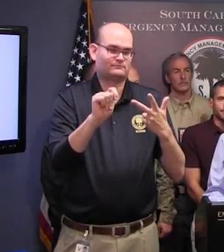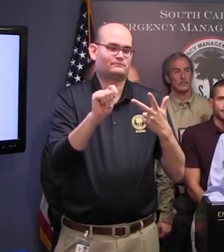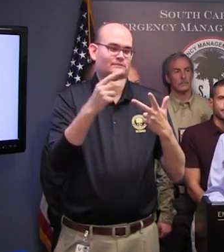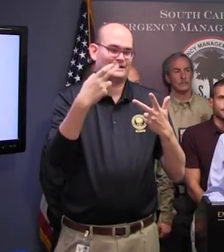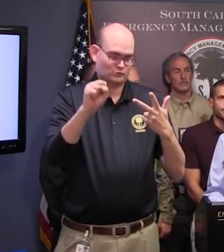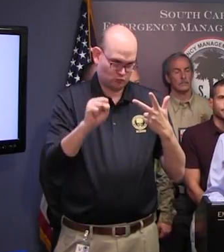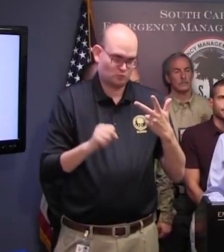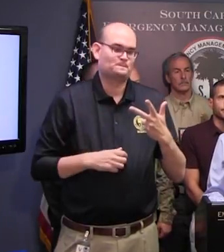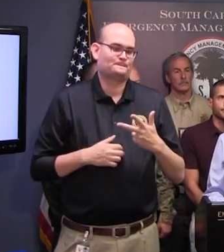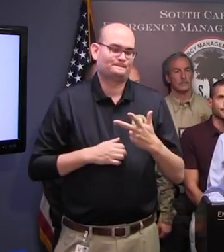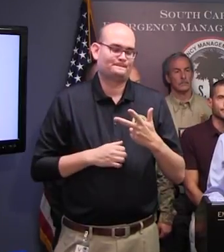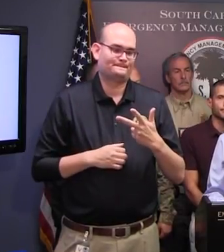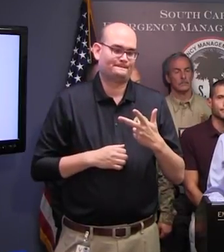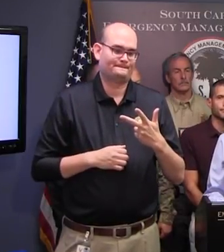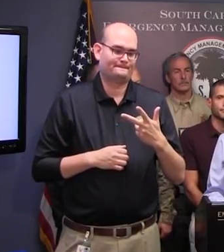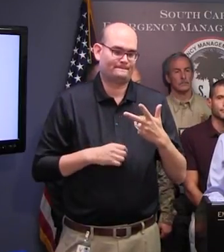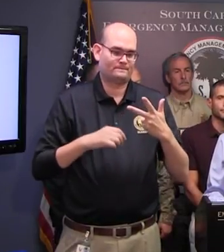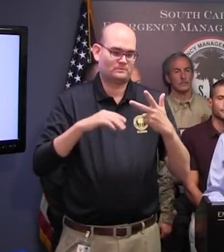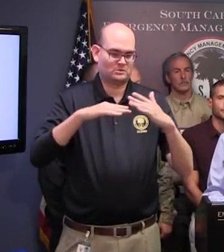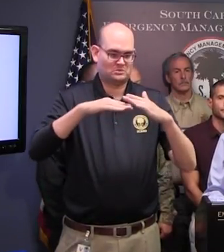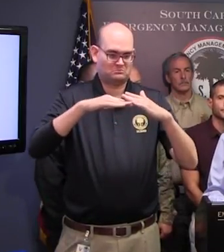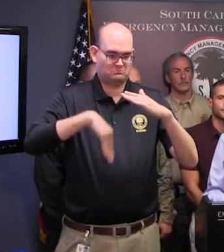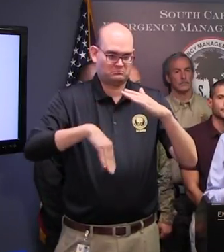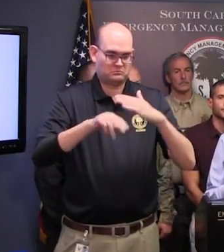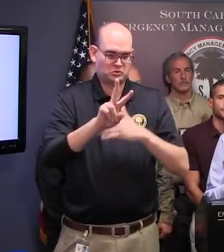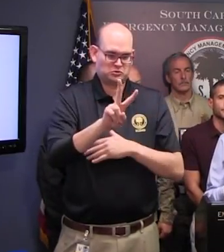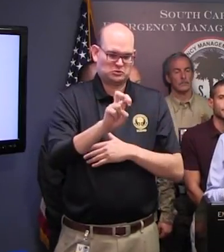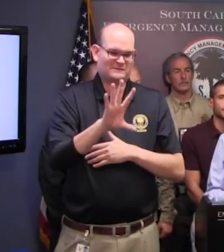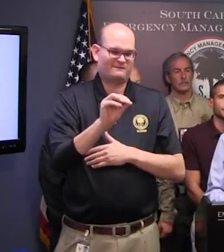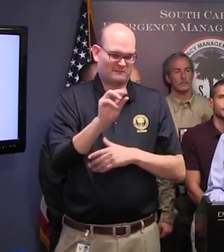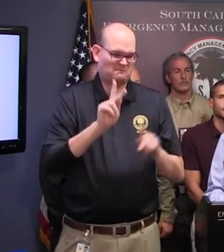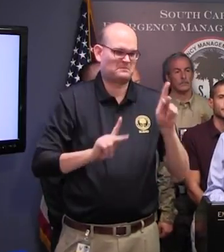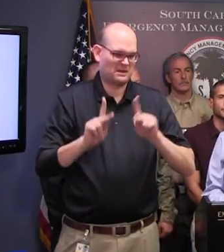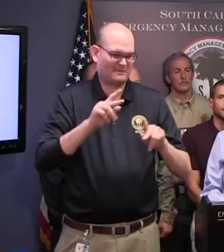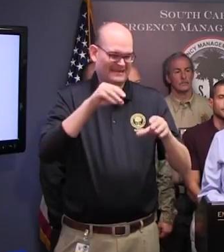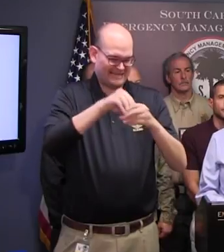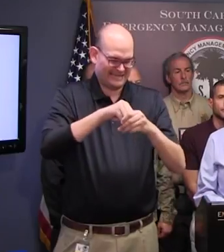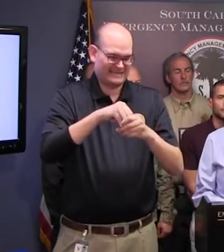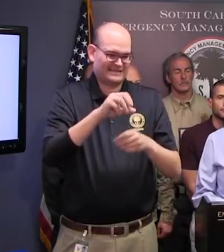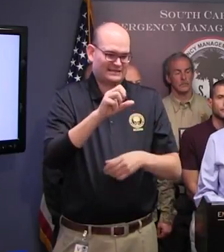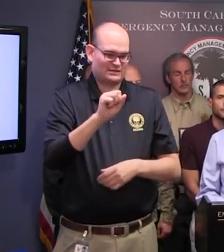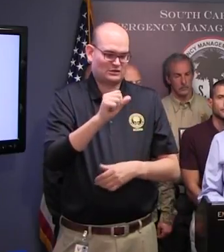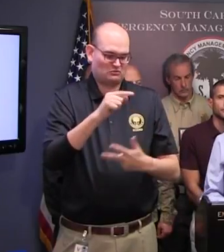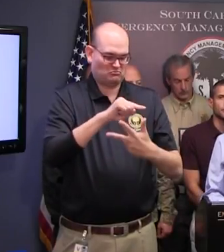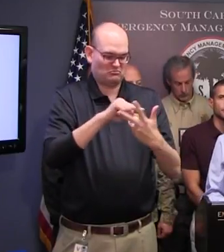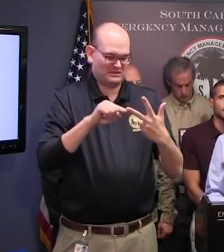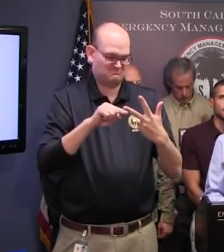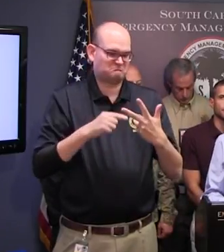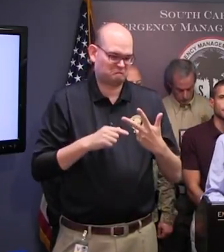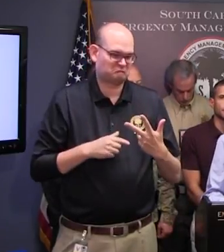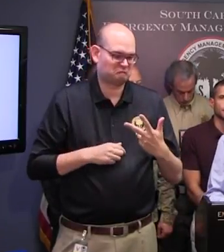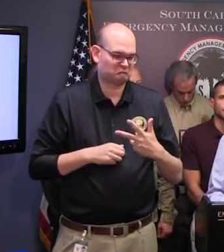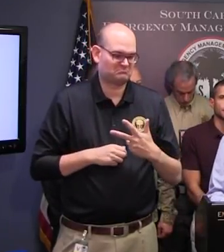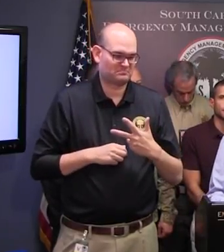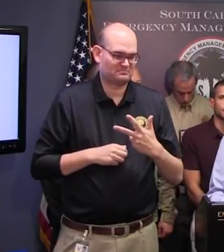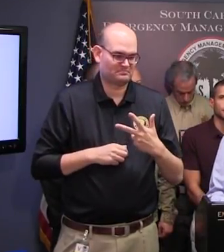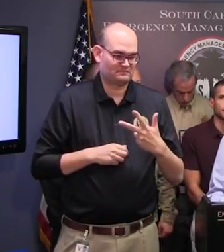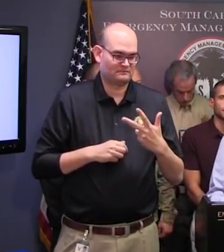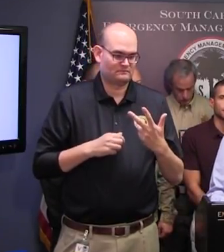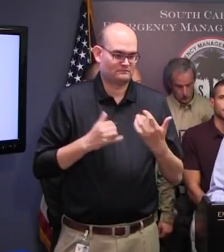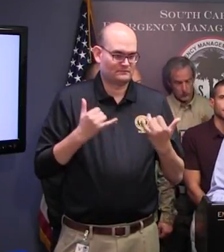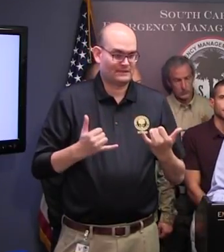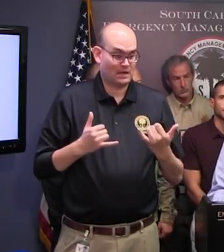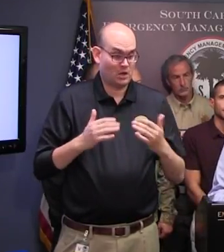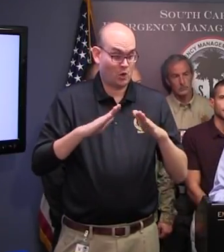was just under 250 in all three of those shelters combined. The following shelters have opened